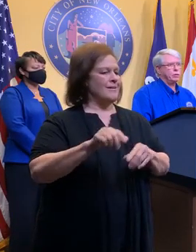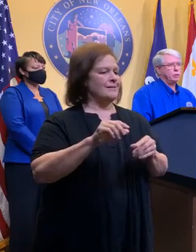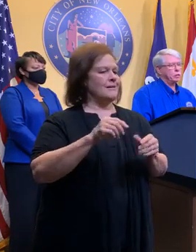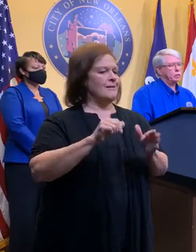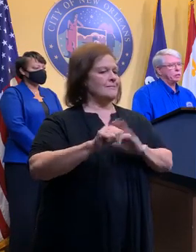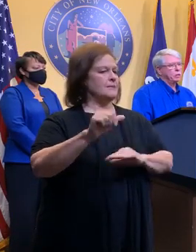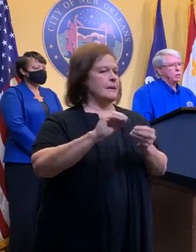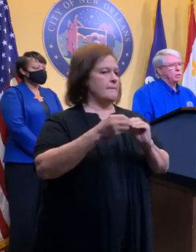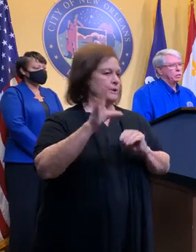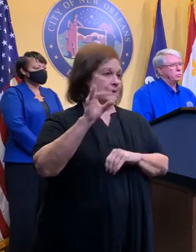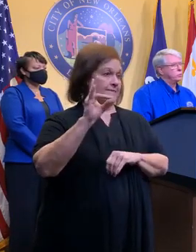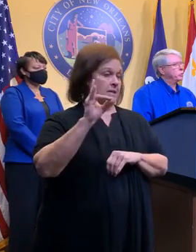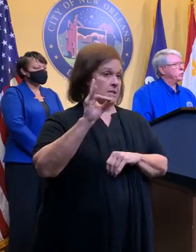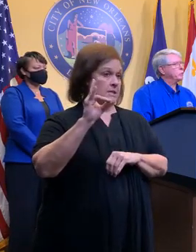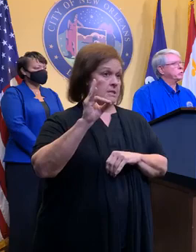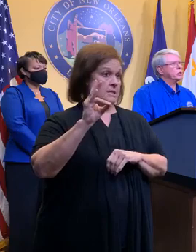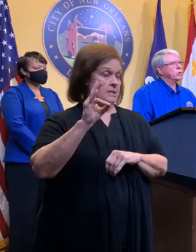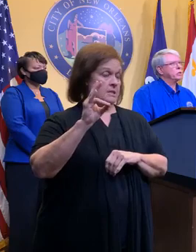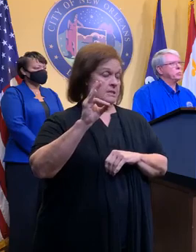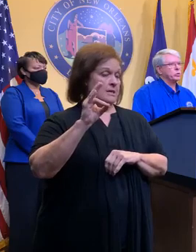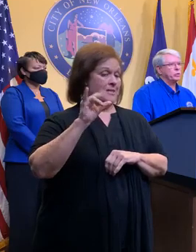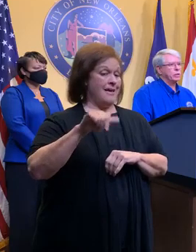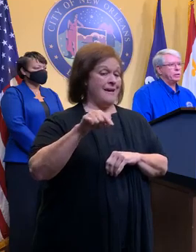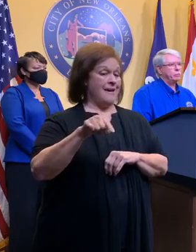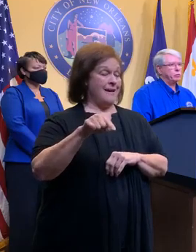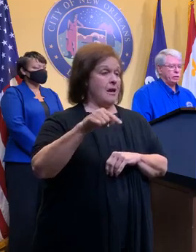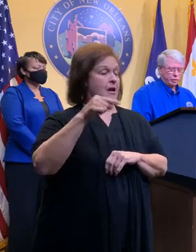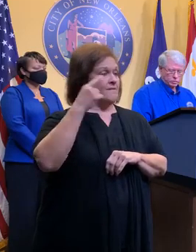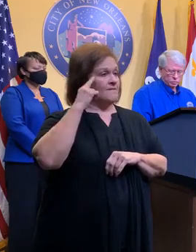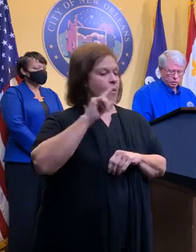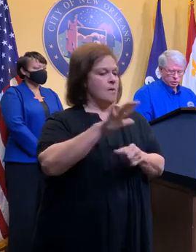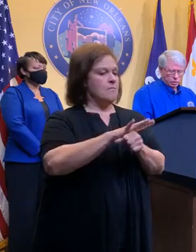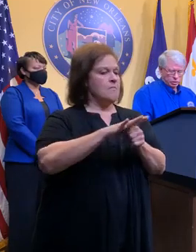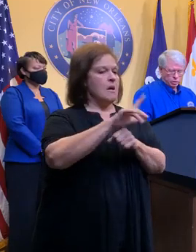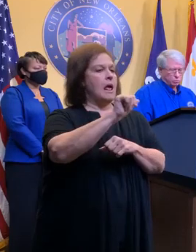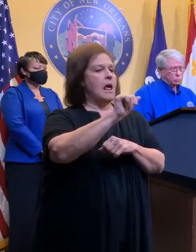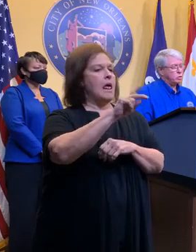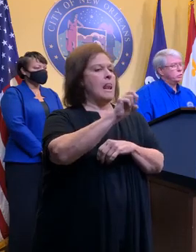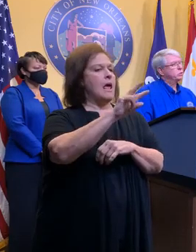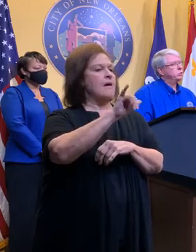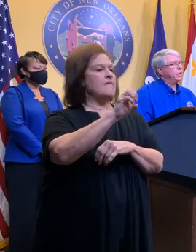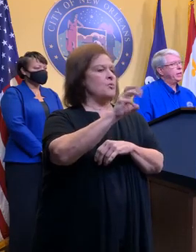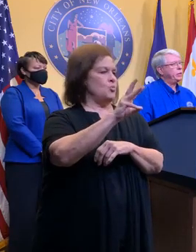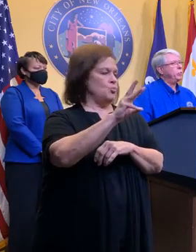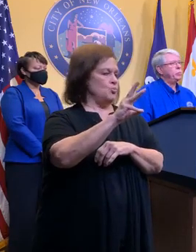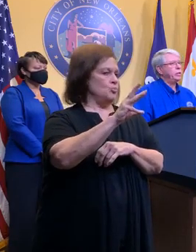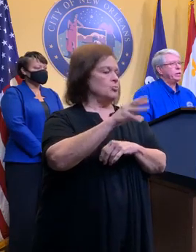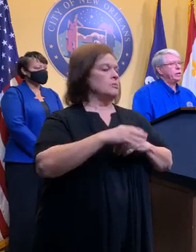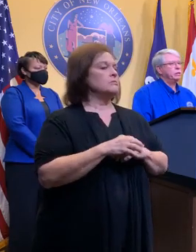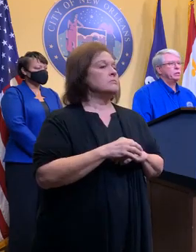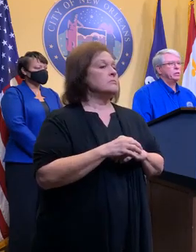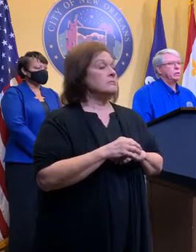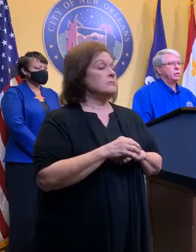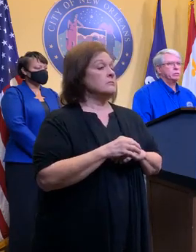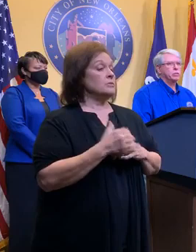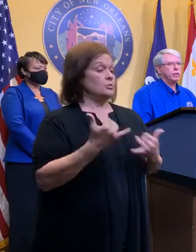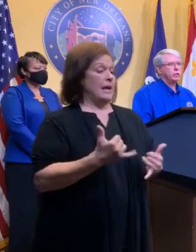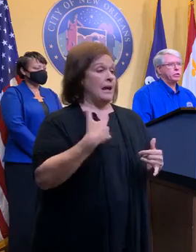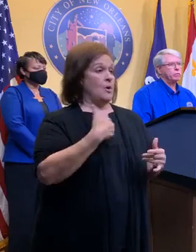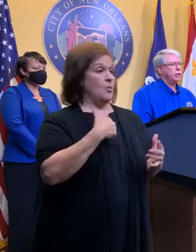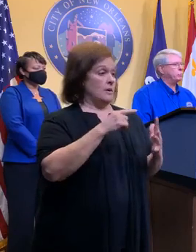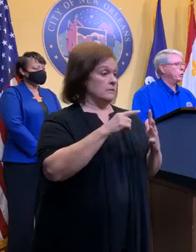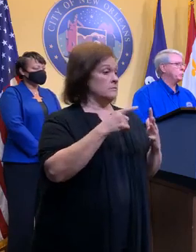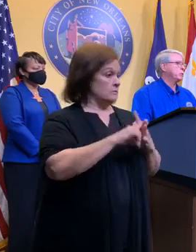station number 7. It serves a portion of the Lakeview area. Today we began the